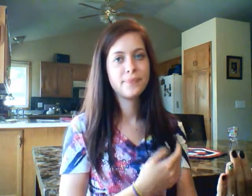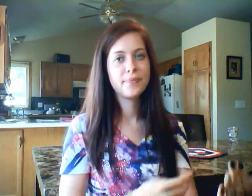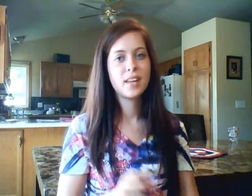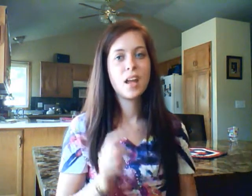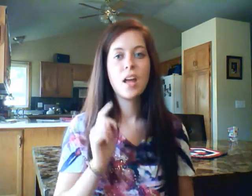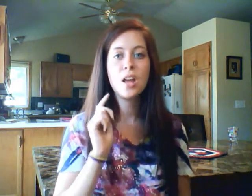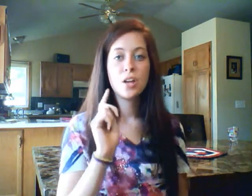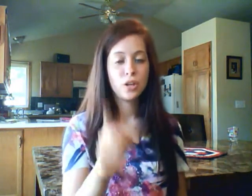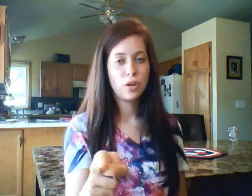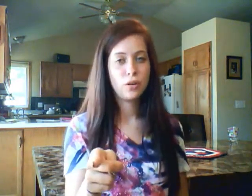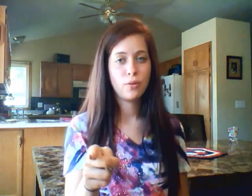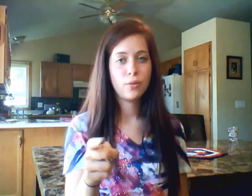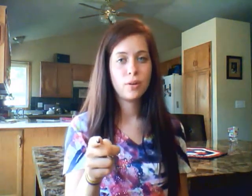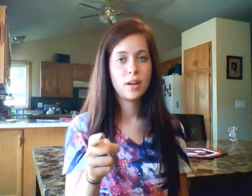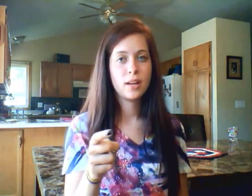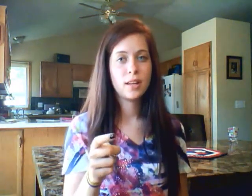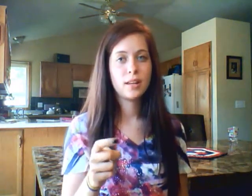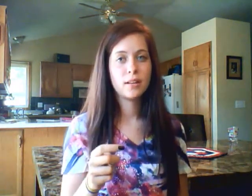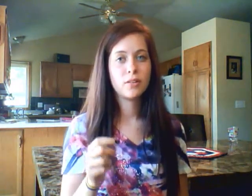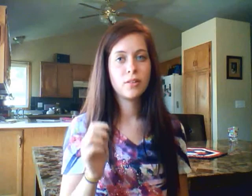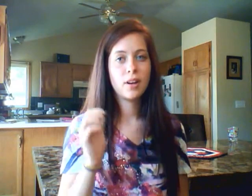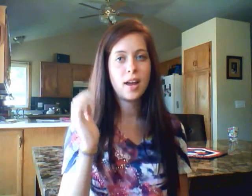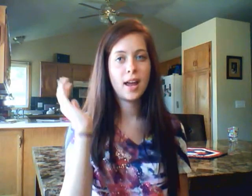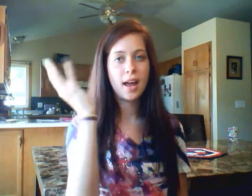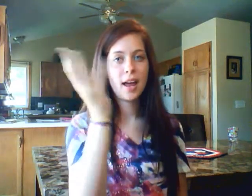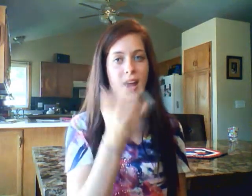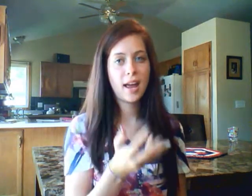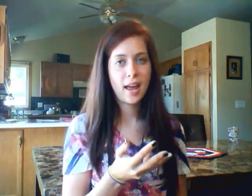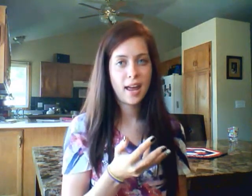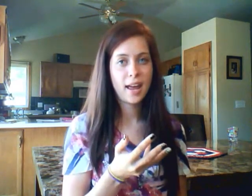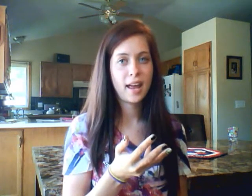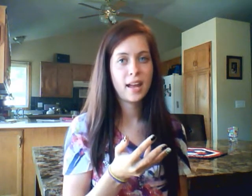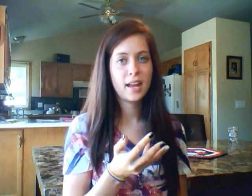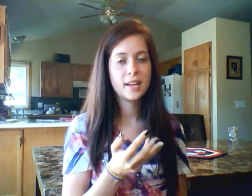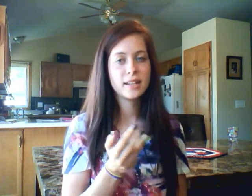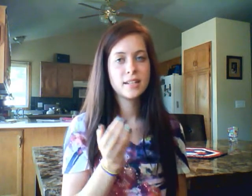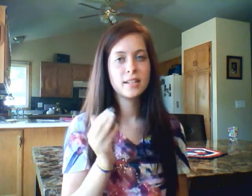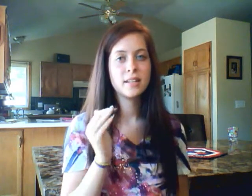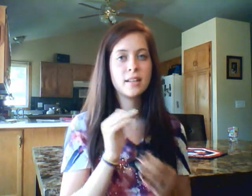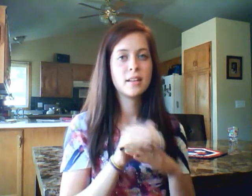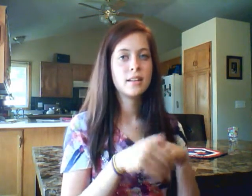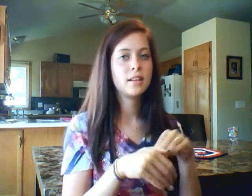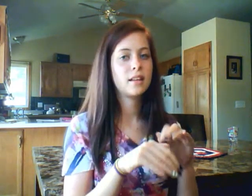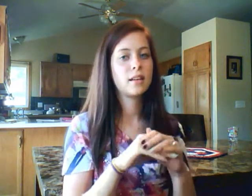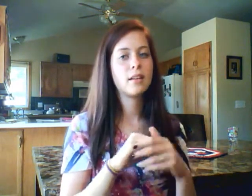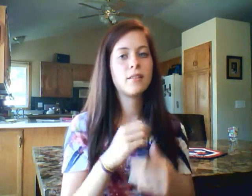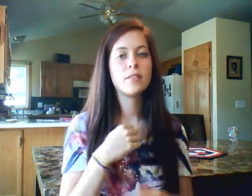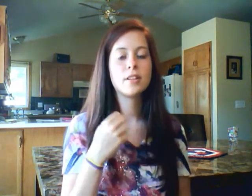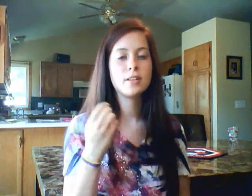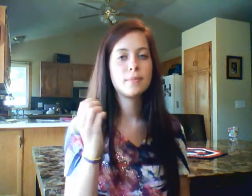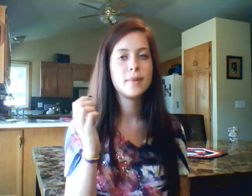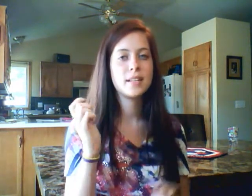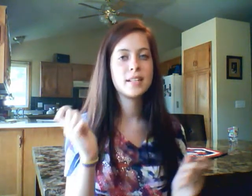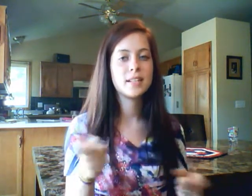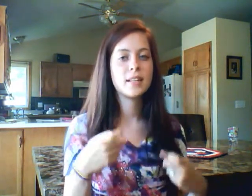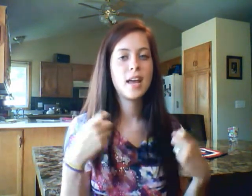You are the grave that covers my sin.